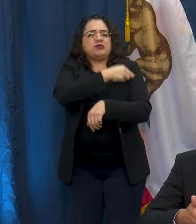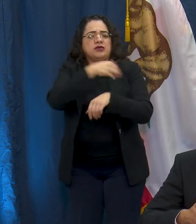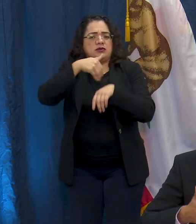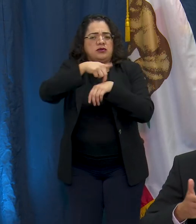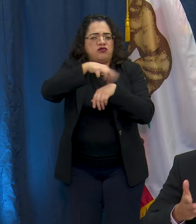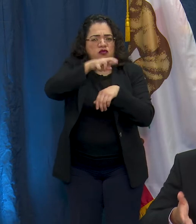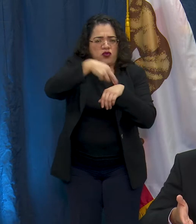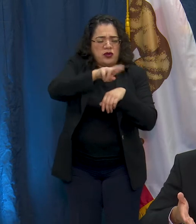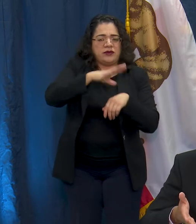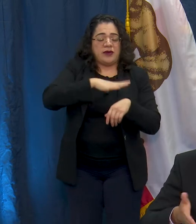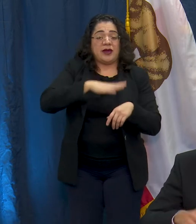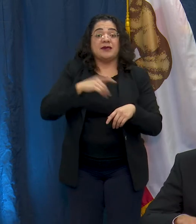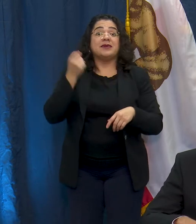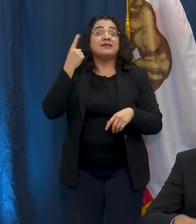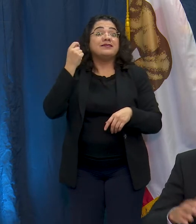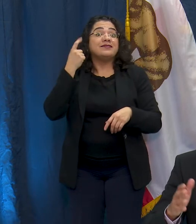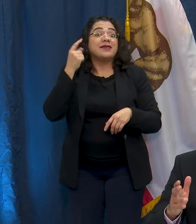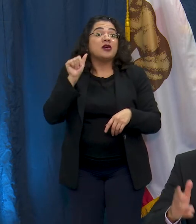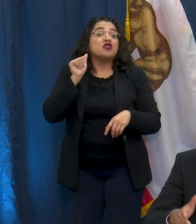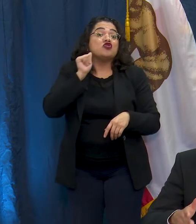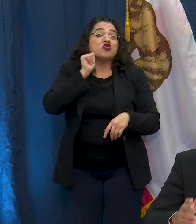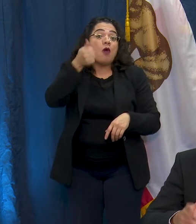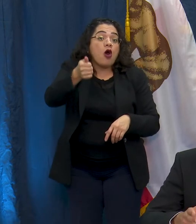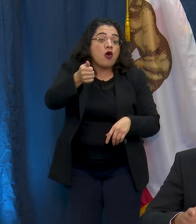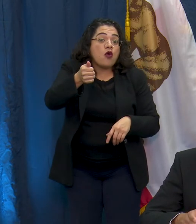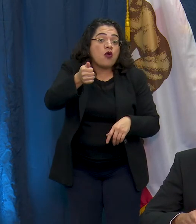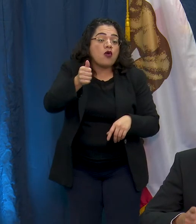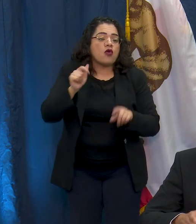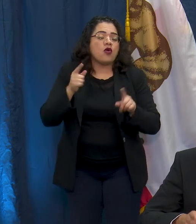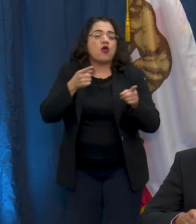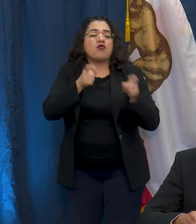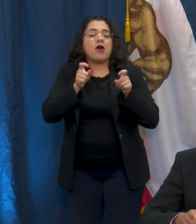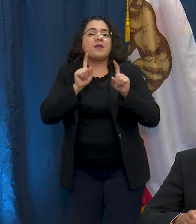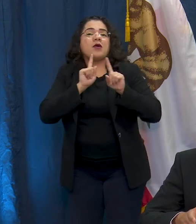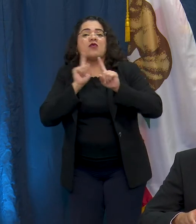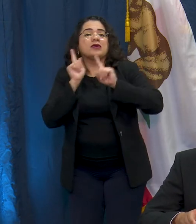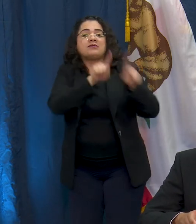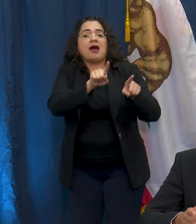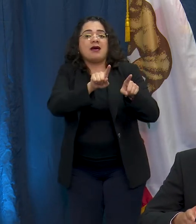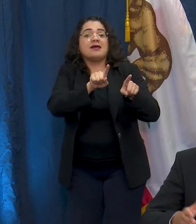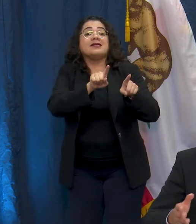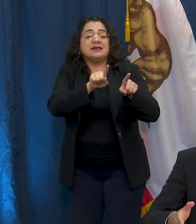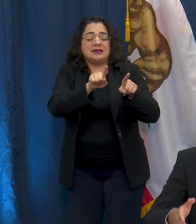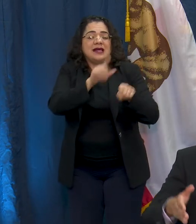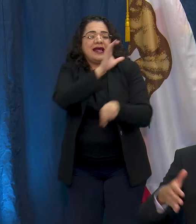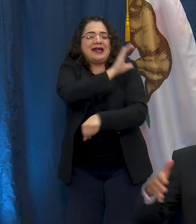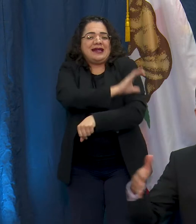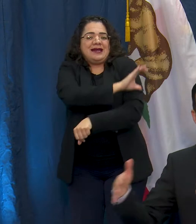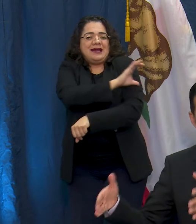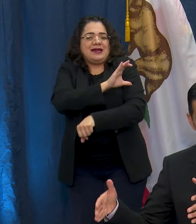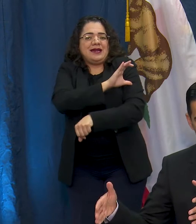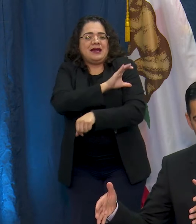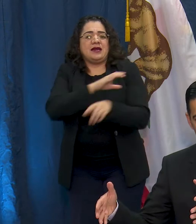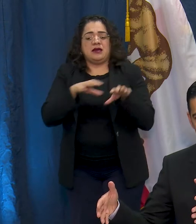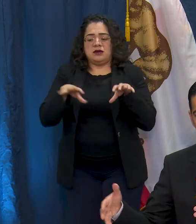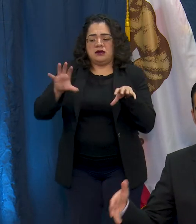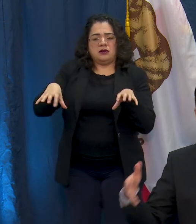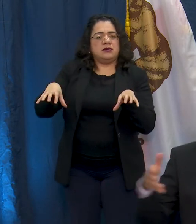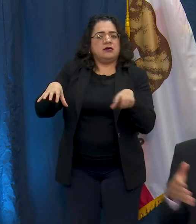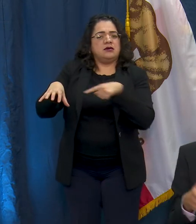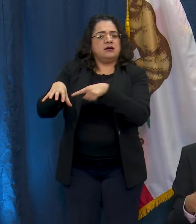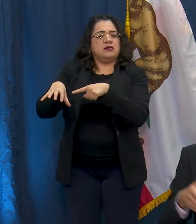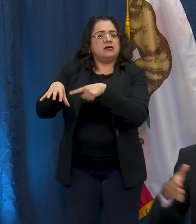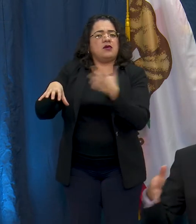that starting tomorrow this rapid response clinic at Long Beach City College will have just adjacent to it